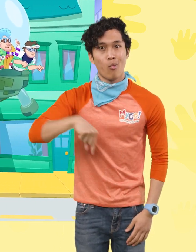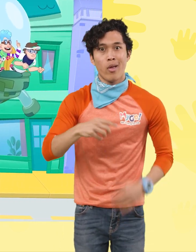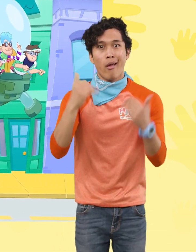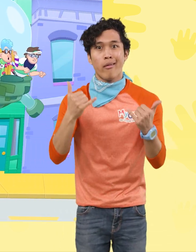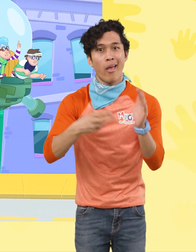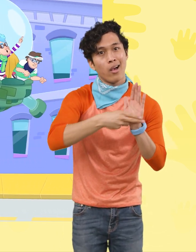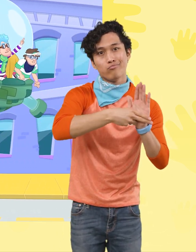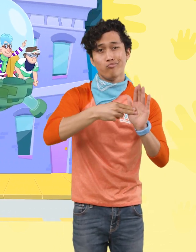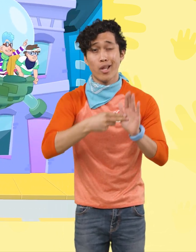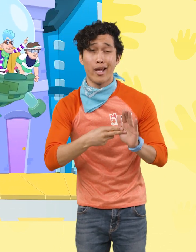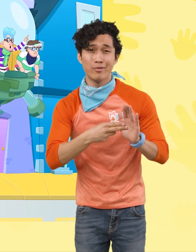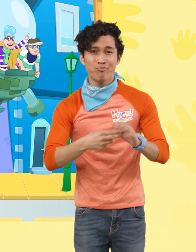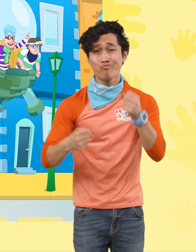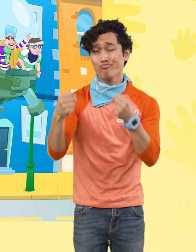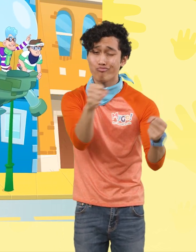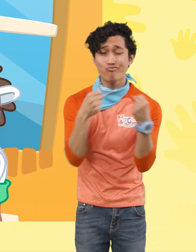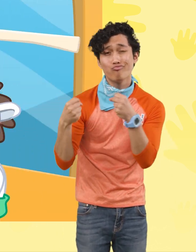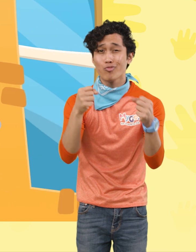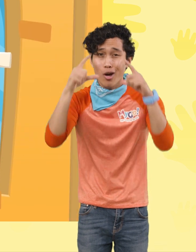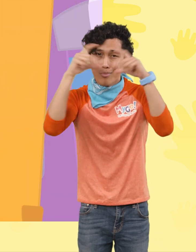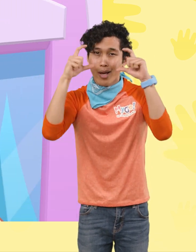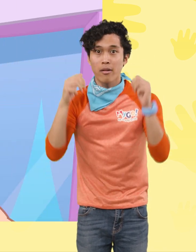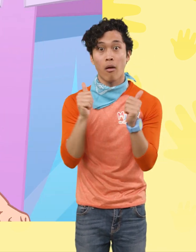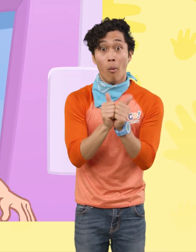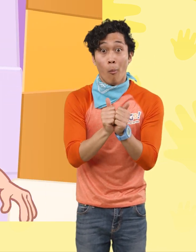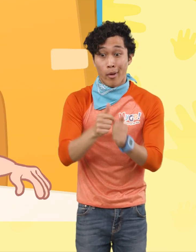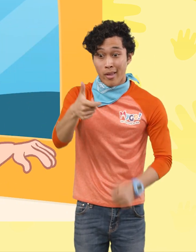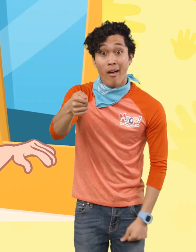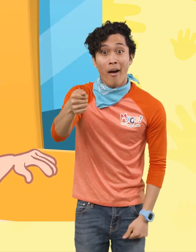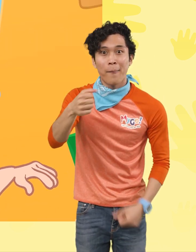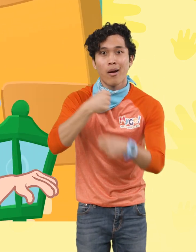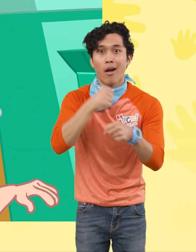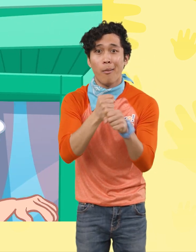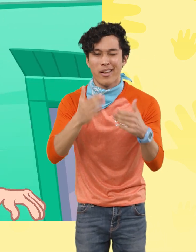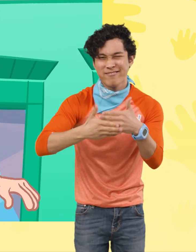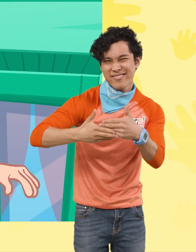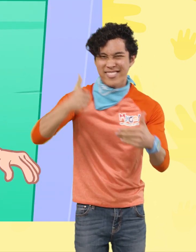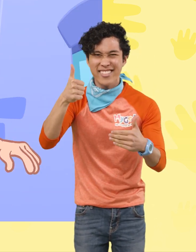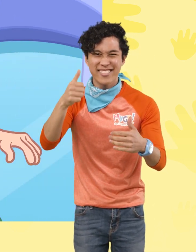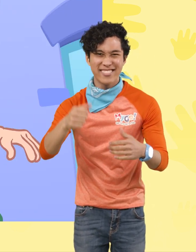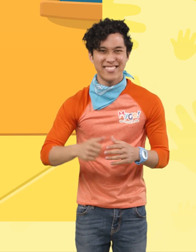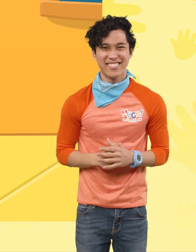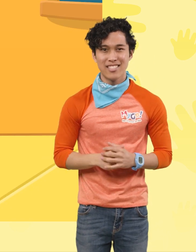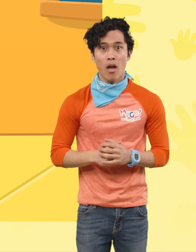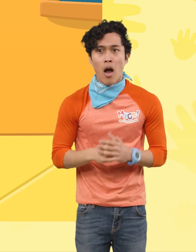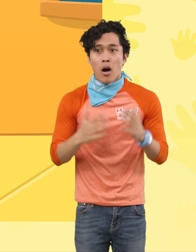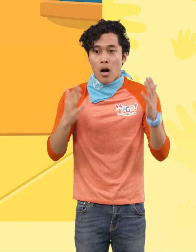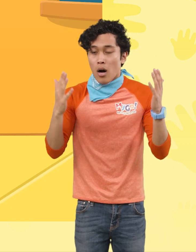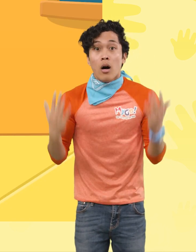are now the vehicle bandits And with this life ray, it's easier than ever Oh no, Morphle,